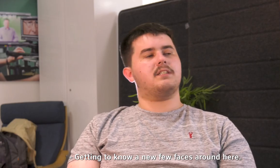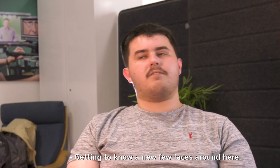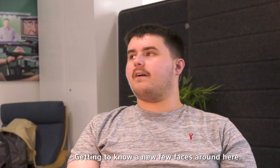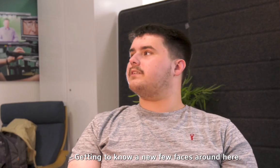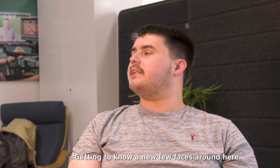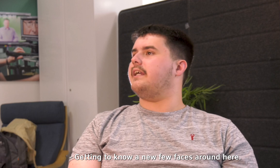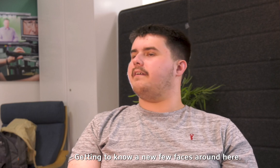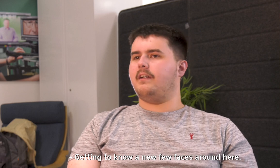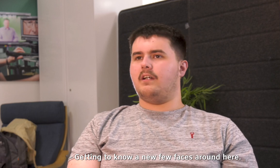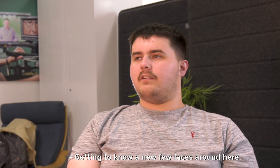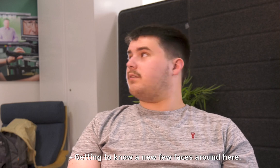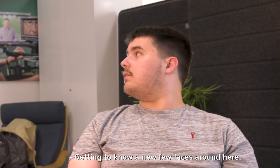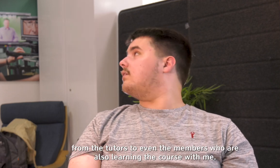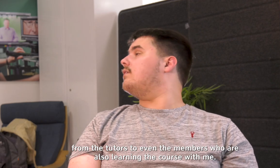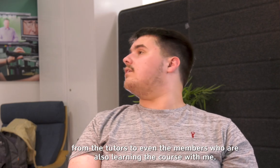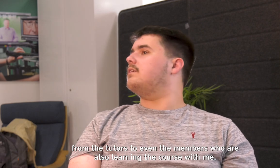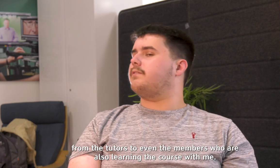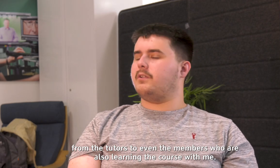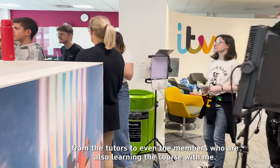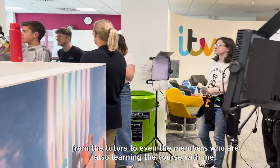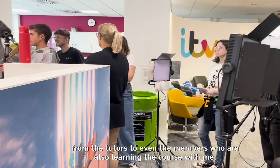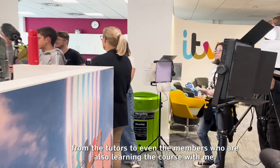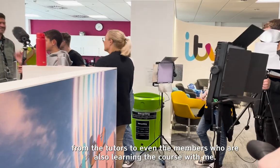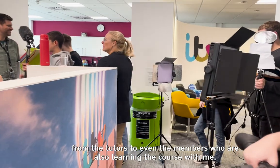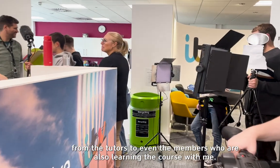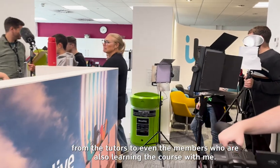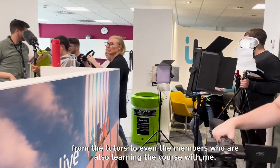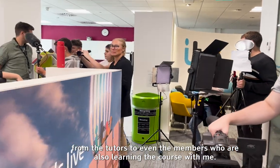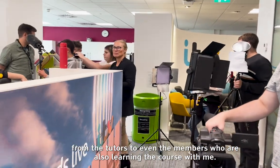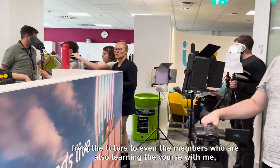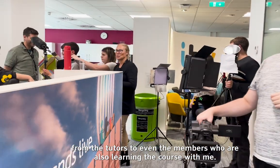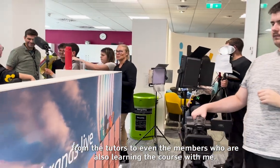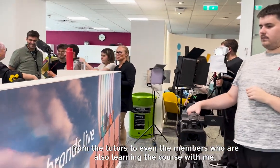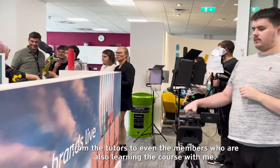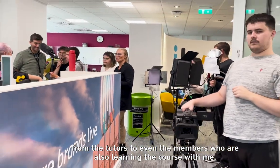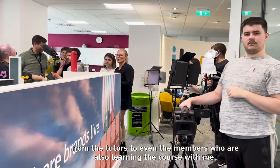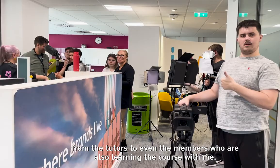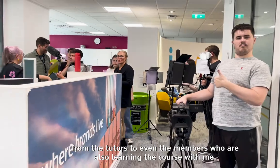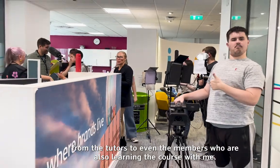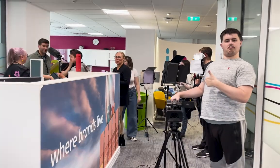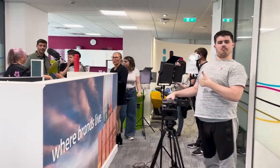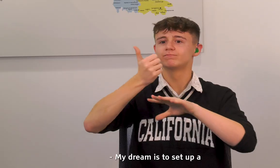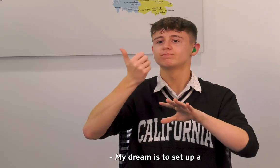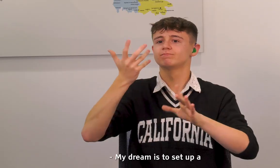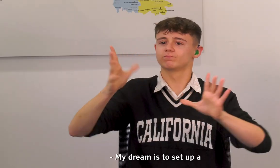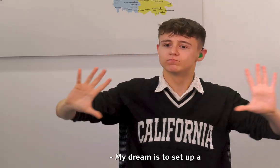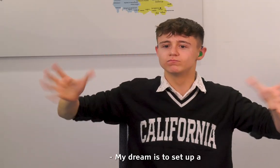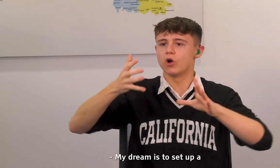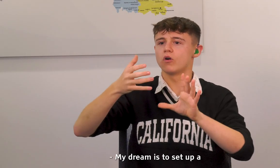around and here, from the tutors to even the members who are also learning the course with me. My dream is to